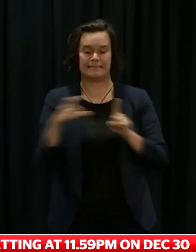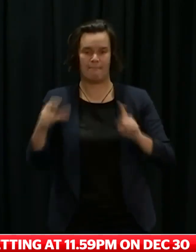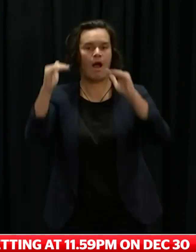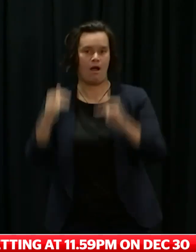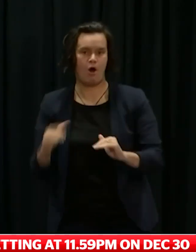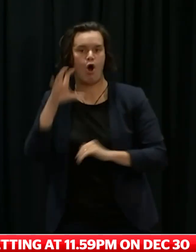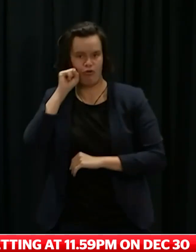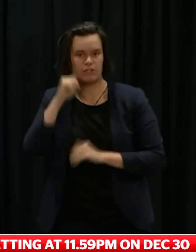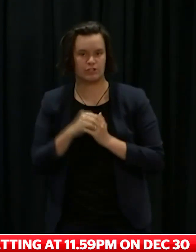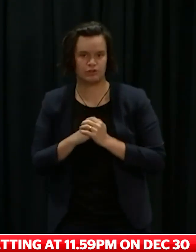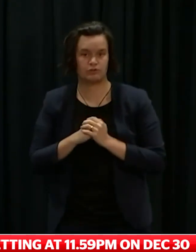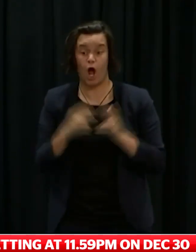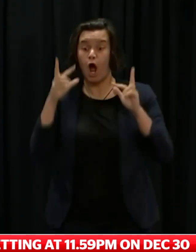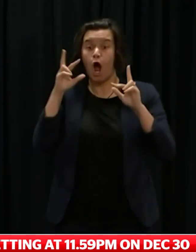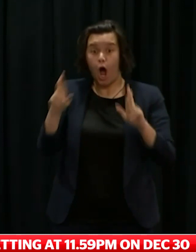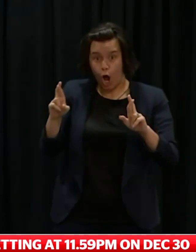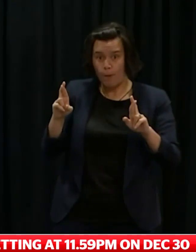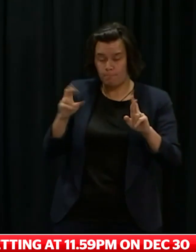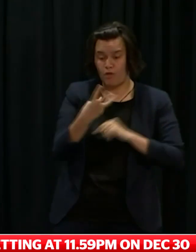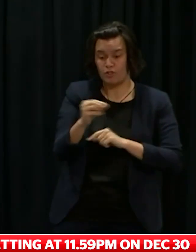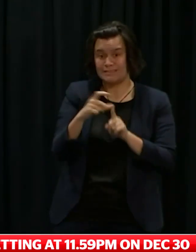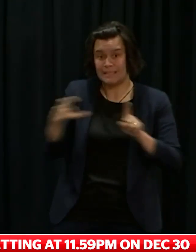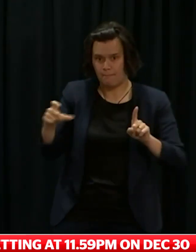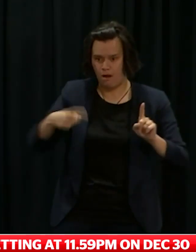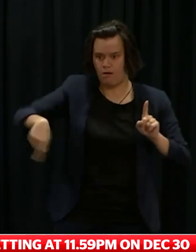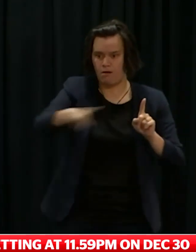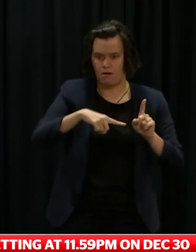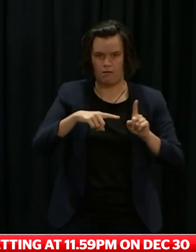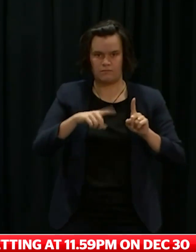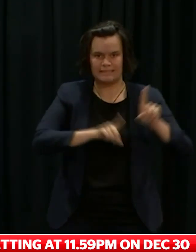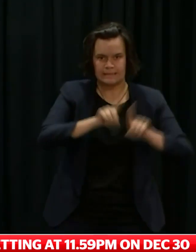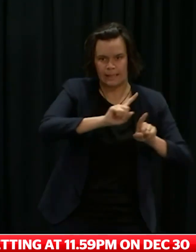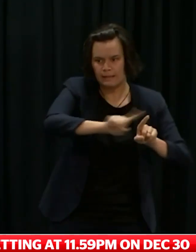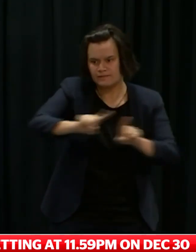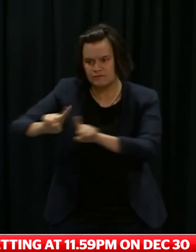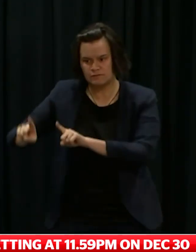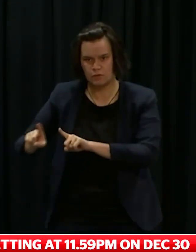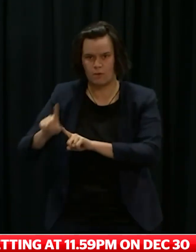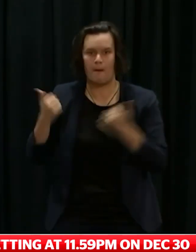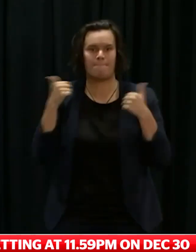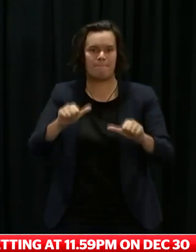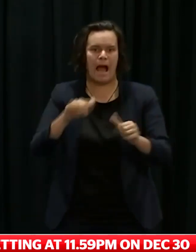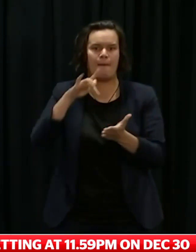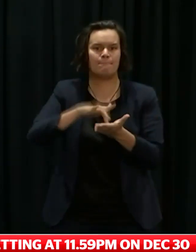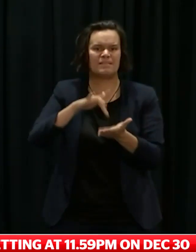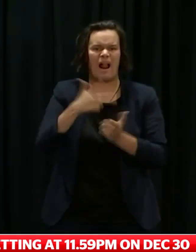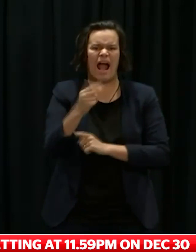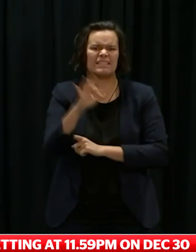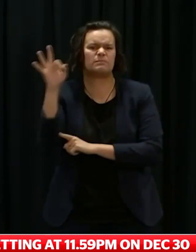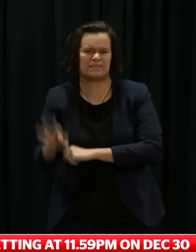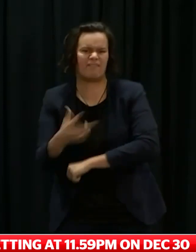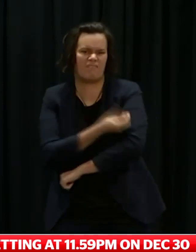mid to high 80s in terms of fully vaccinated residents. Here today we have